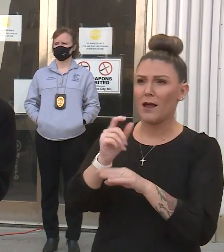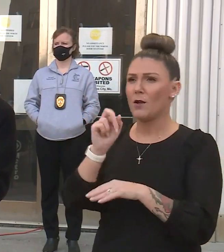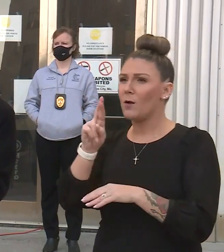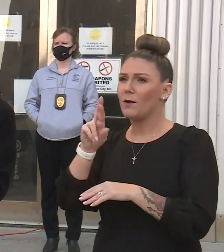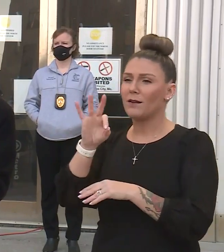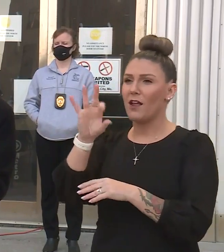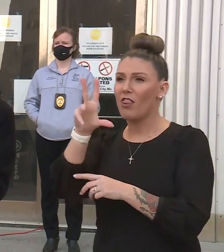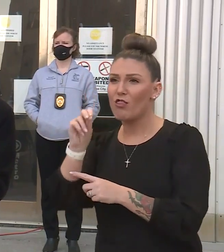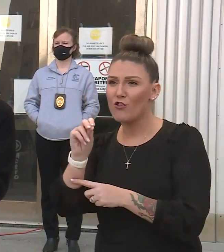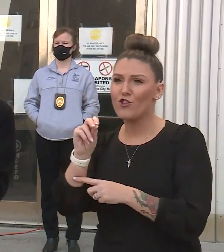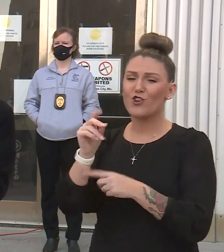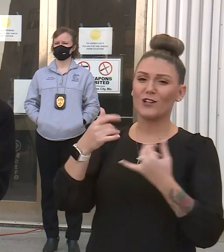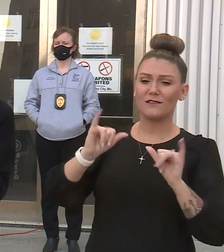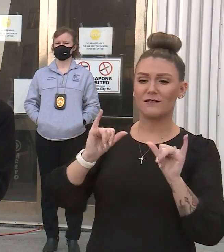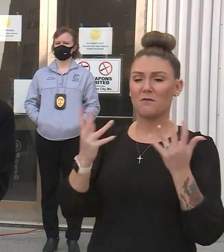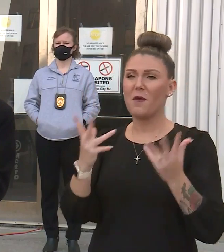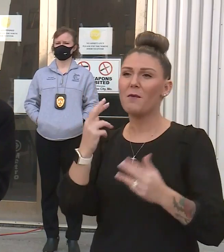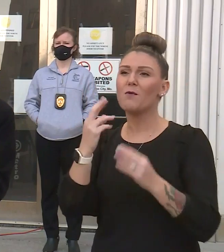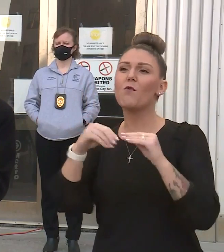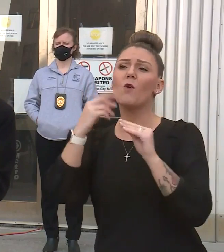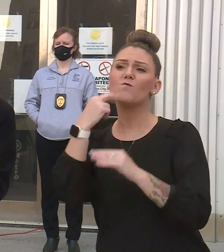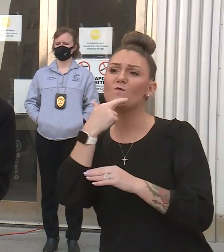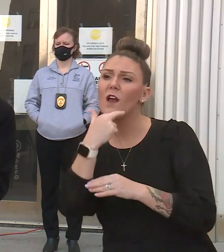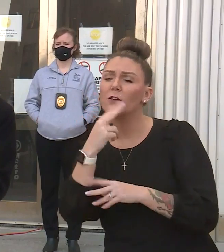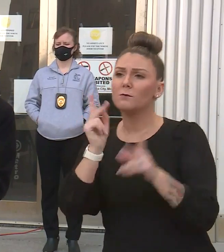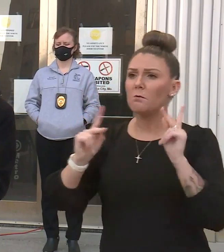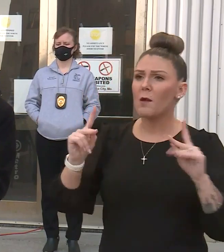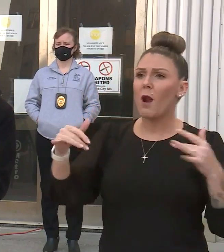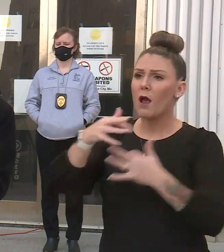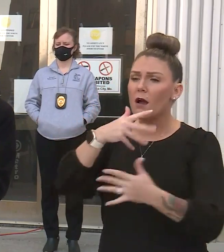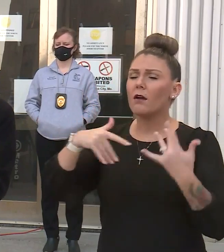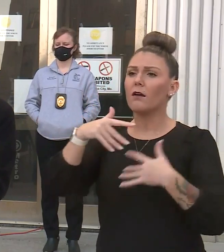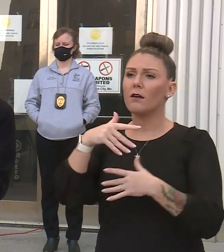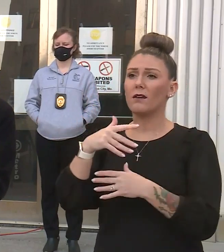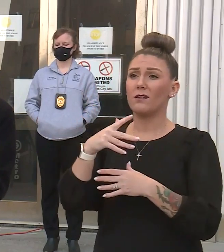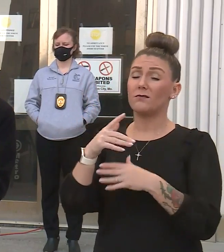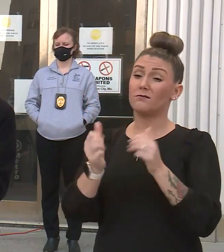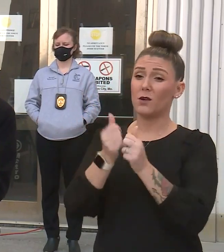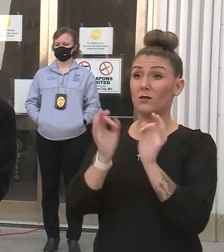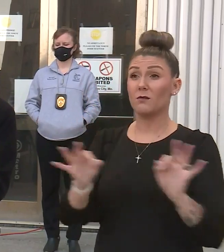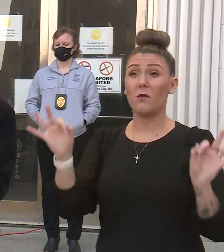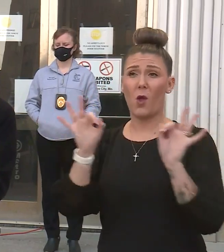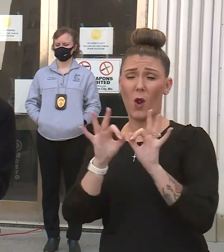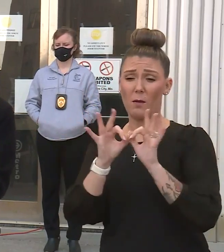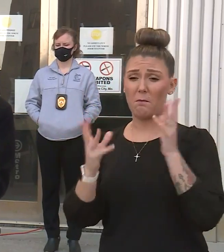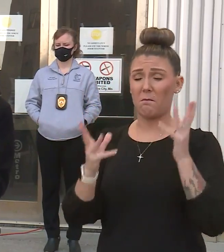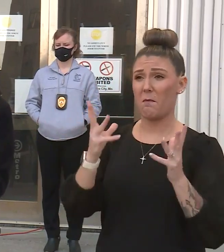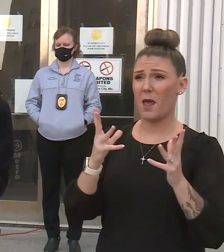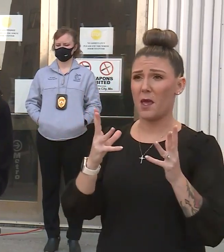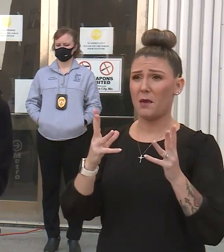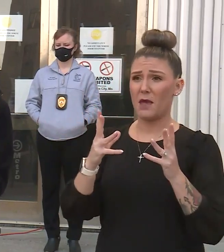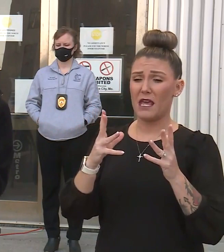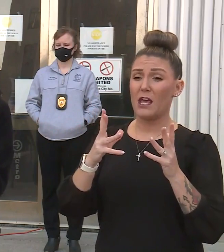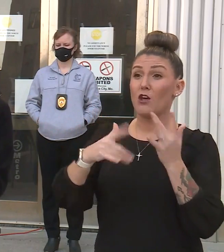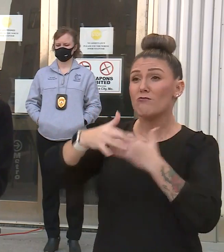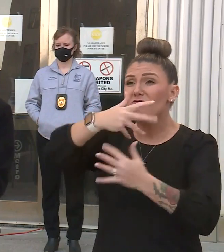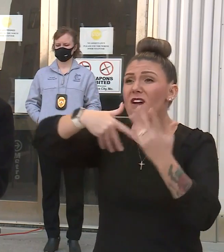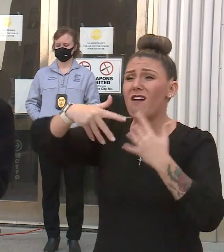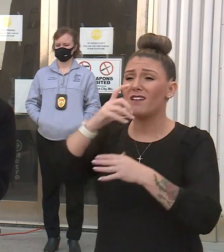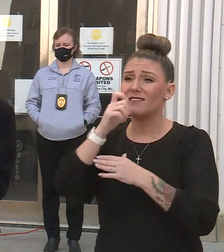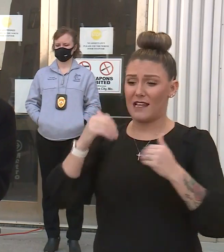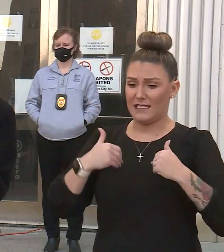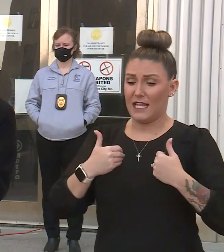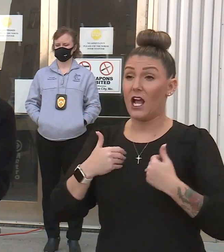9 o'clock, 9.30 still may be a more restaurant crowd. Importantly, it may be a crowd that is not as young as later hours are.